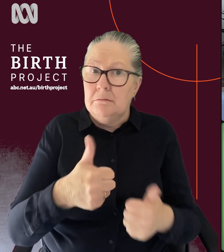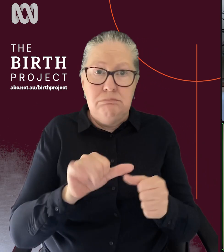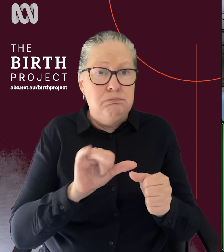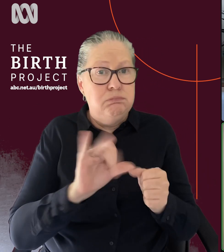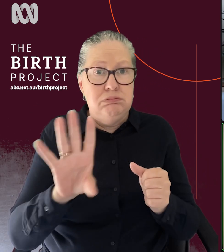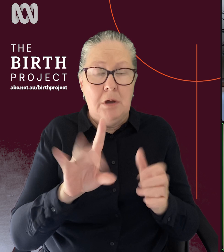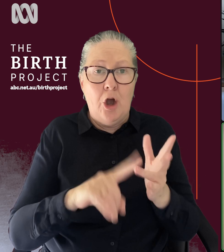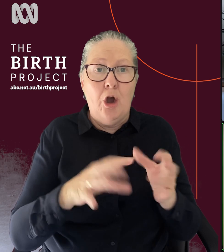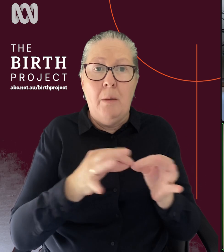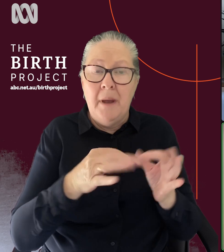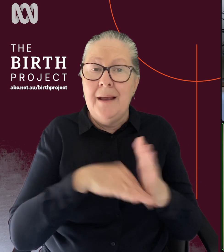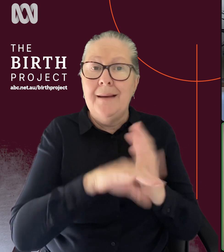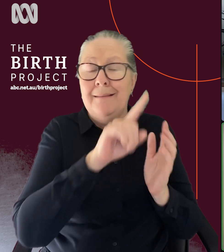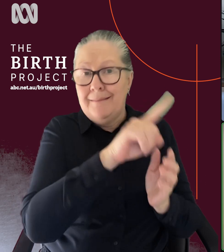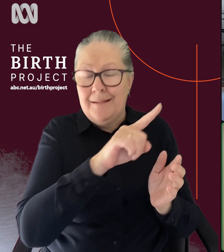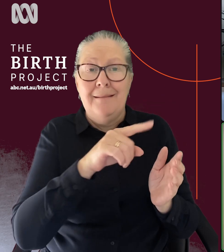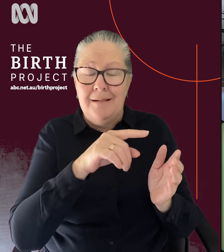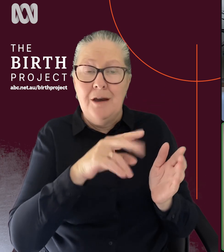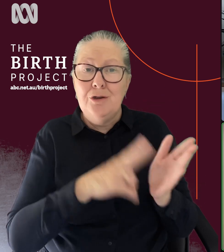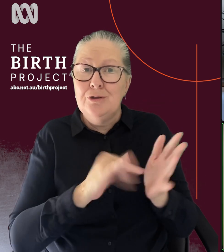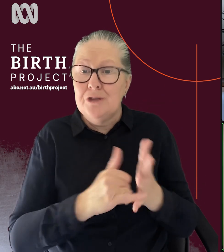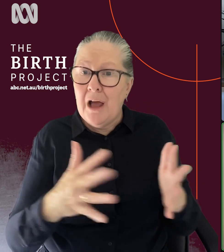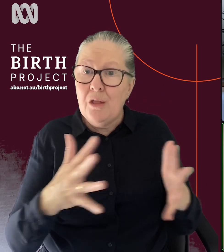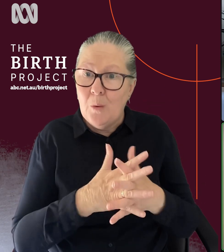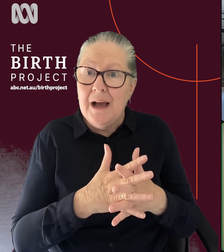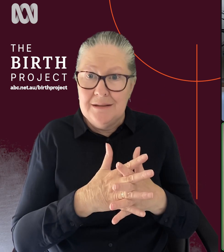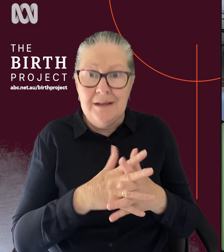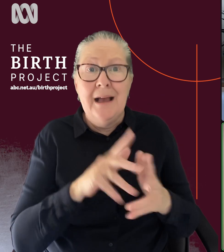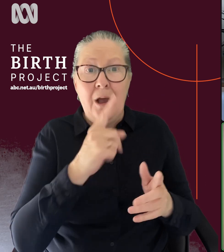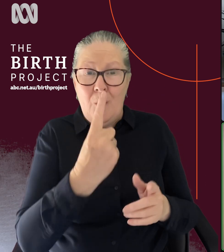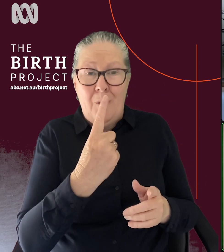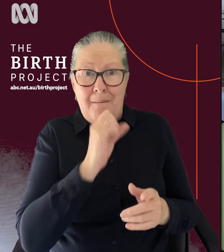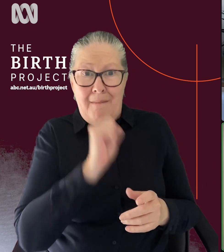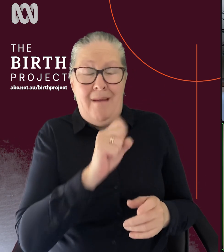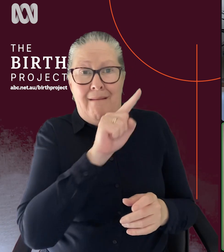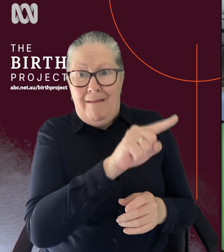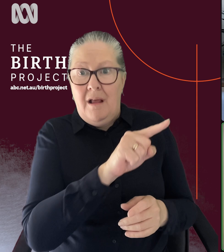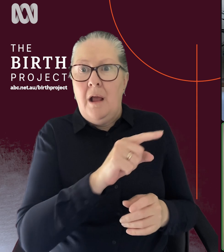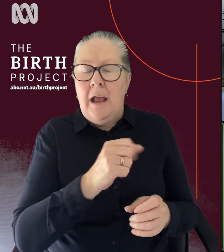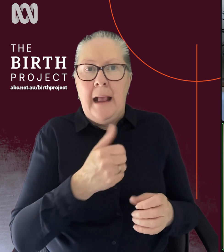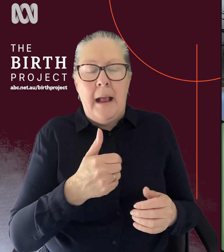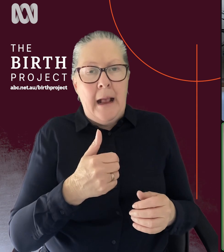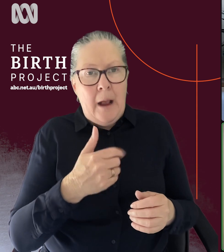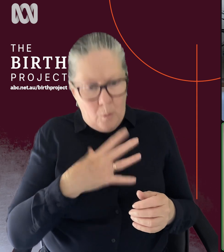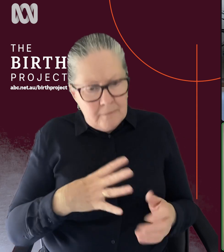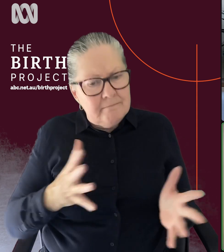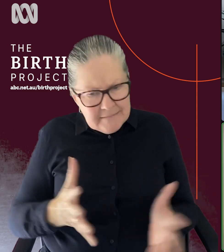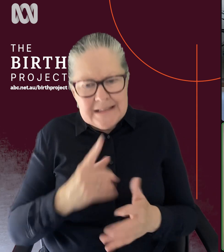South Wales, Dr. Andrew Bissett's like training as many people as he can before he retires really to try and keep people feeling like it is a variation